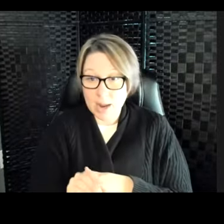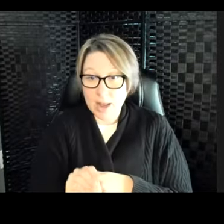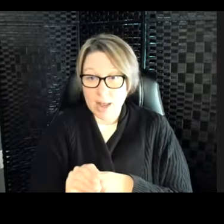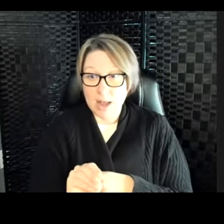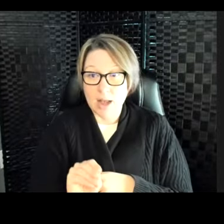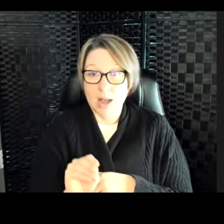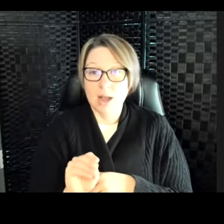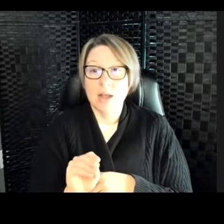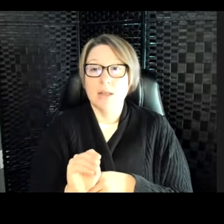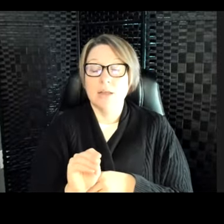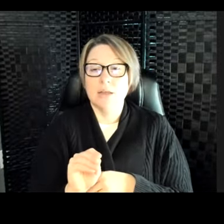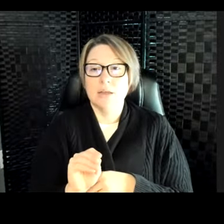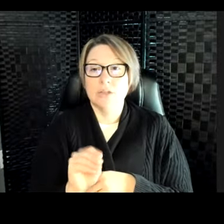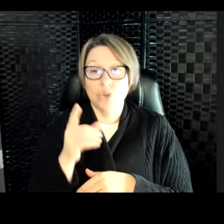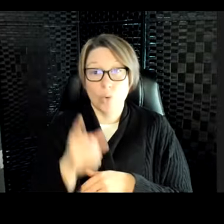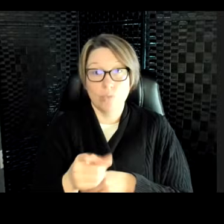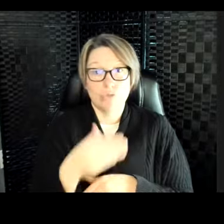giraffes like to eat.